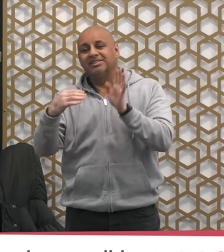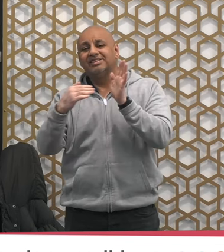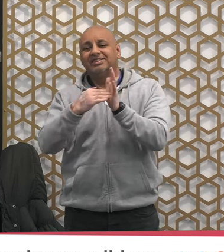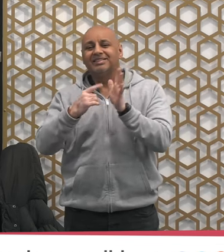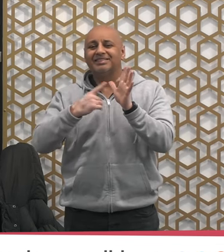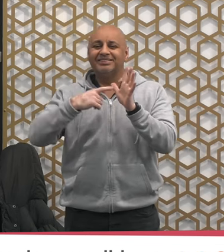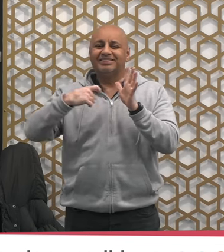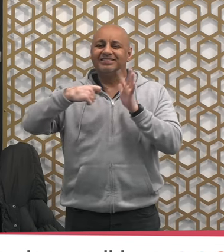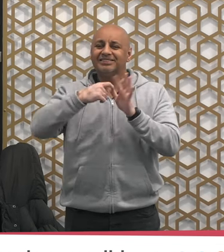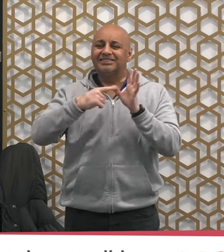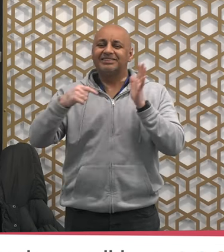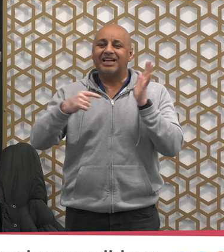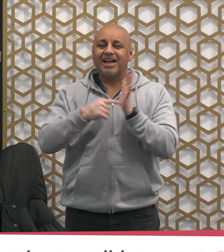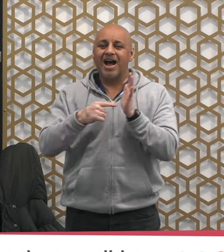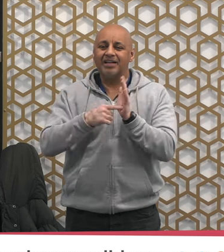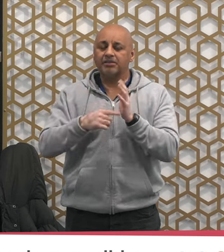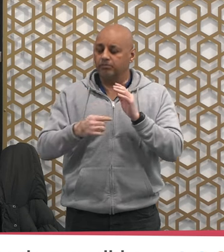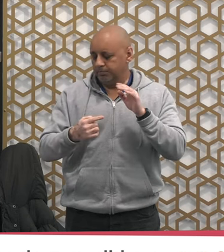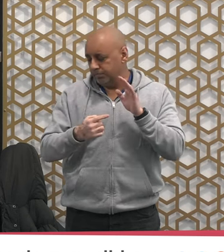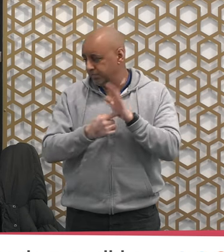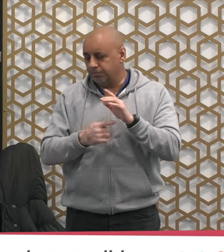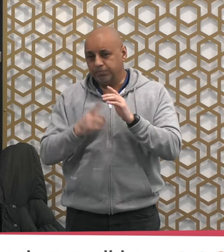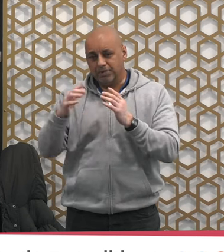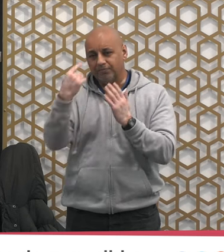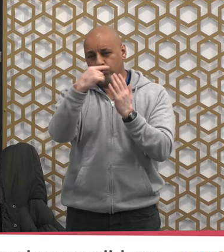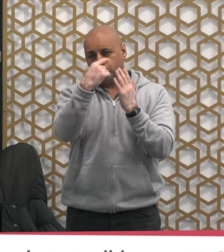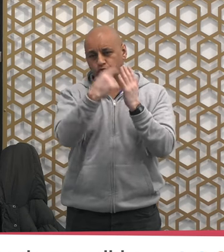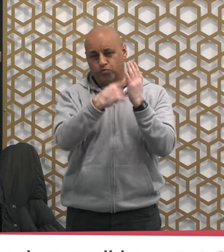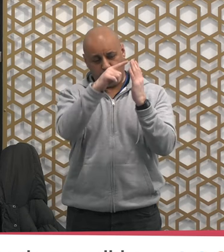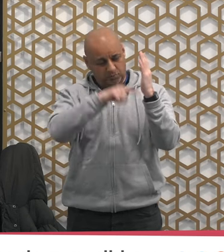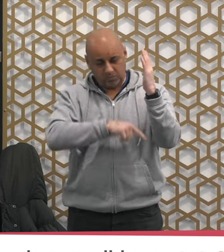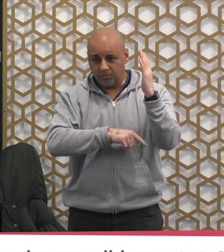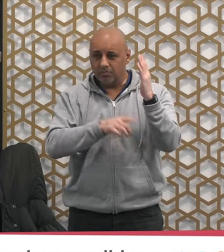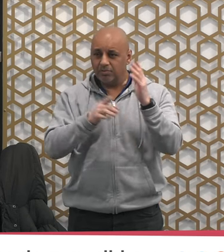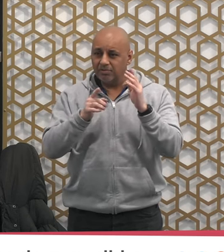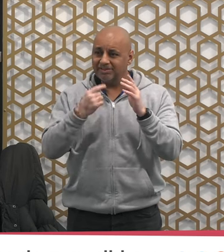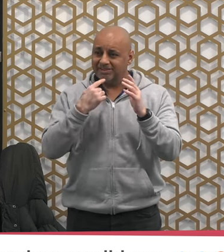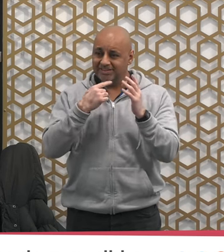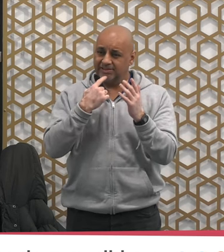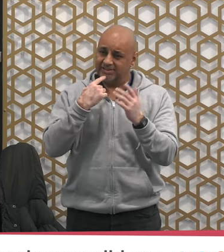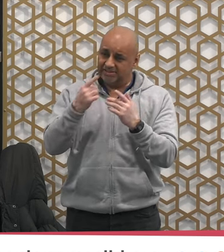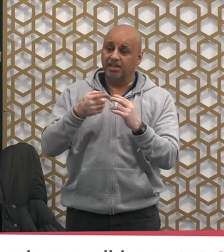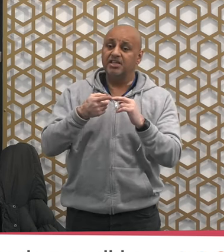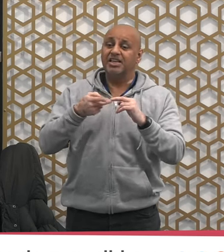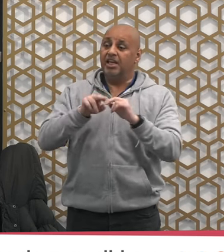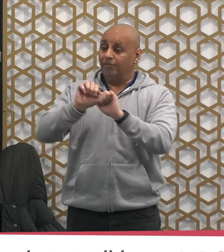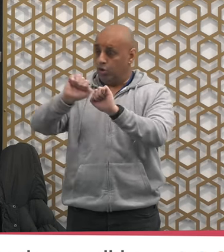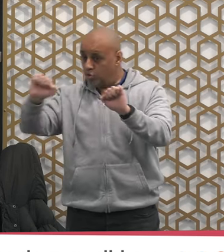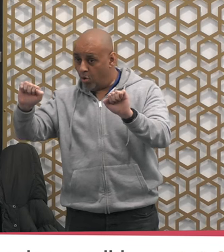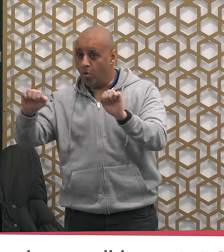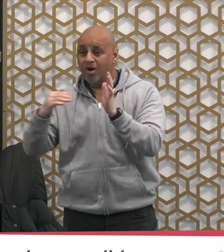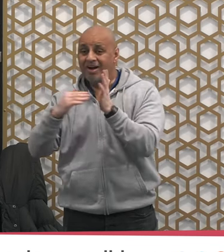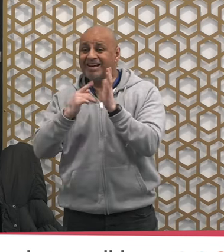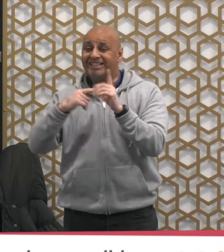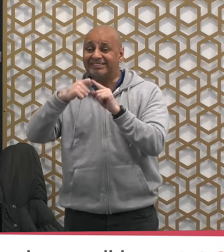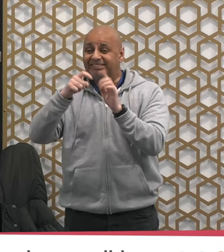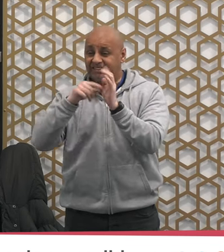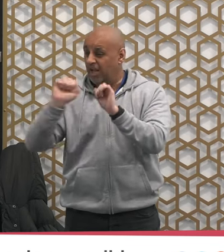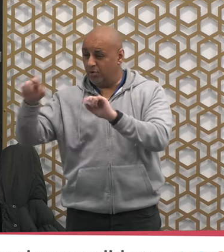zakah the ruling with regards to the zakah is if your zakah is due before the month of Ramadan you can't delay it until